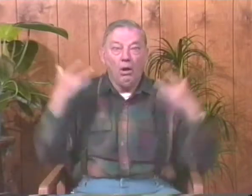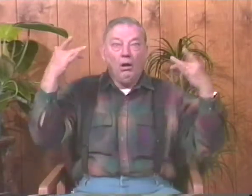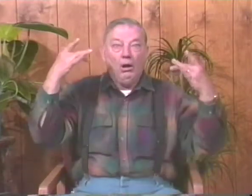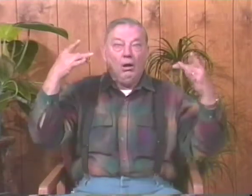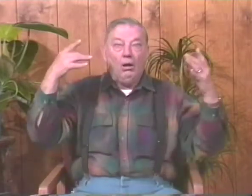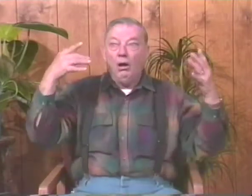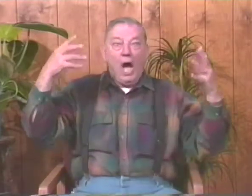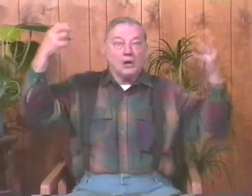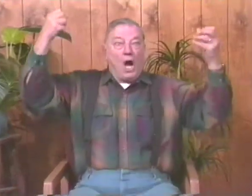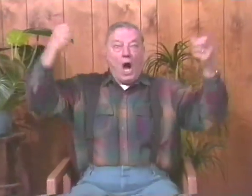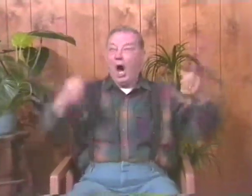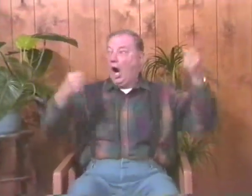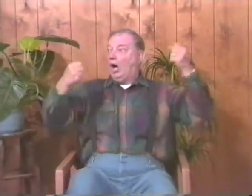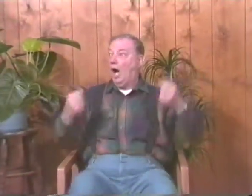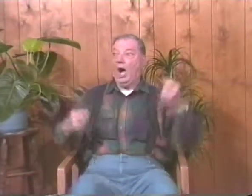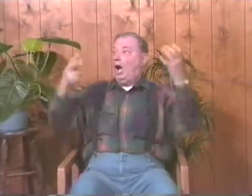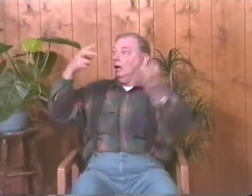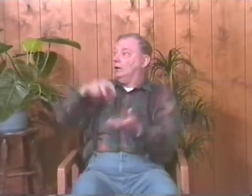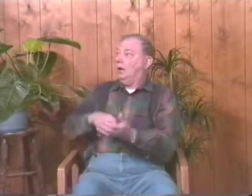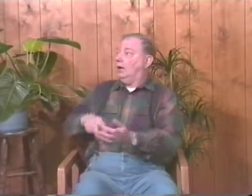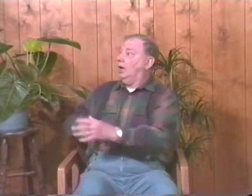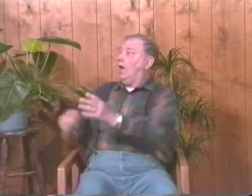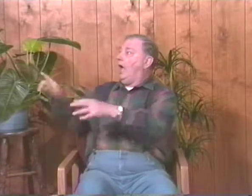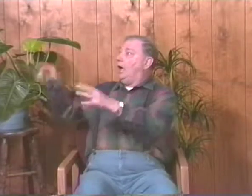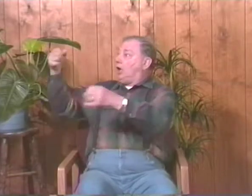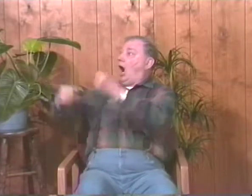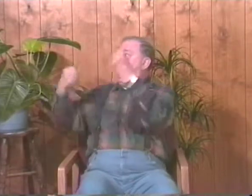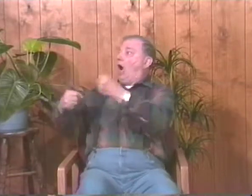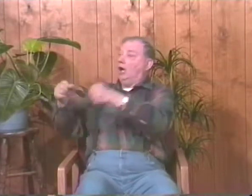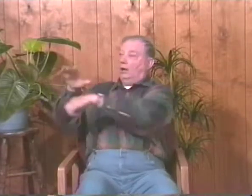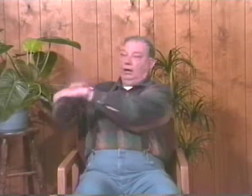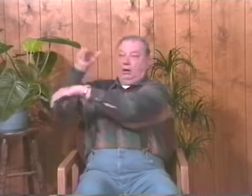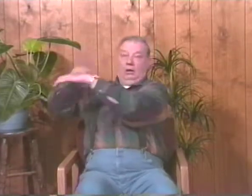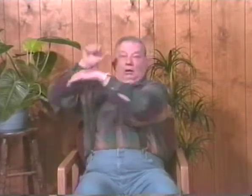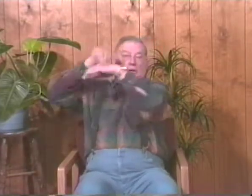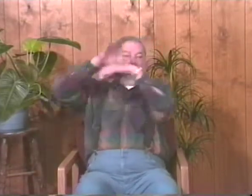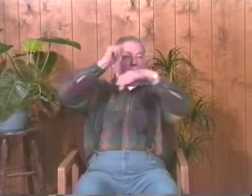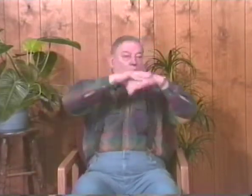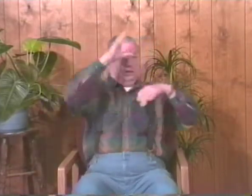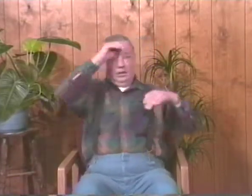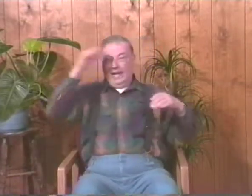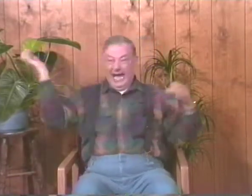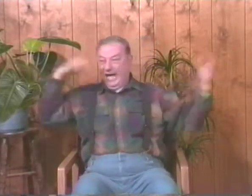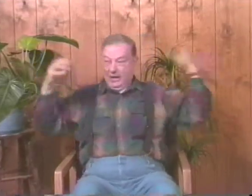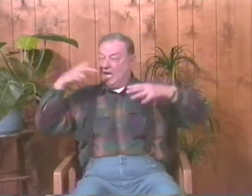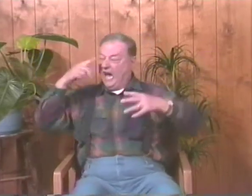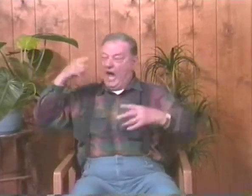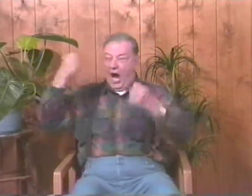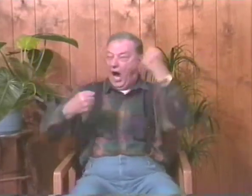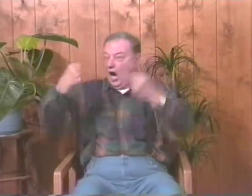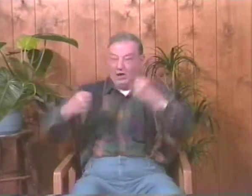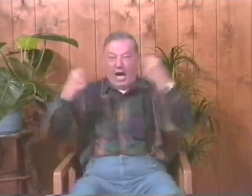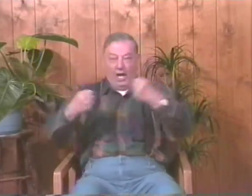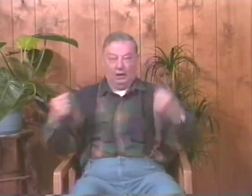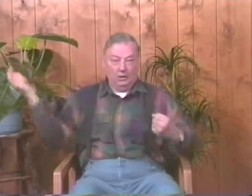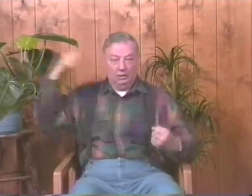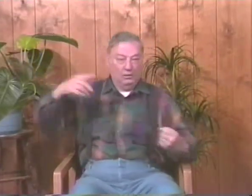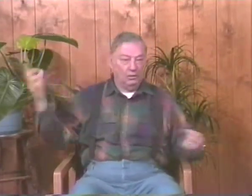And I thought, what is this for? I was so excited, and I looked outside, and, hey, there's a car. And I called all the other kids to come out and look at this